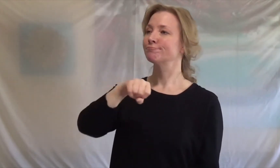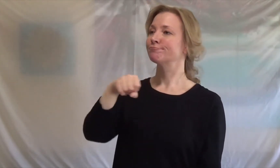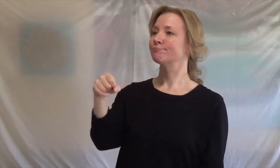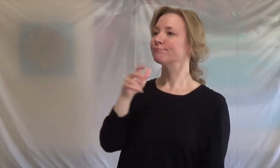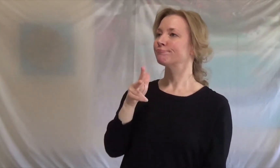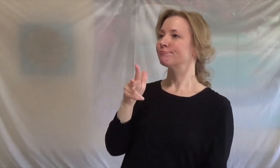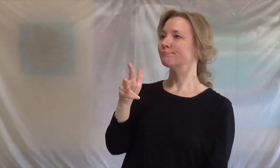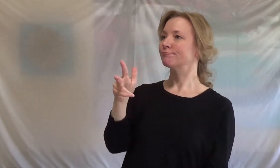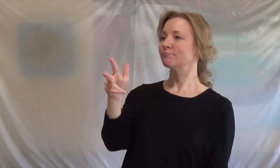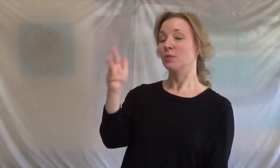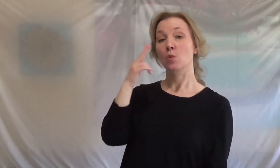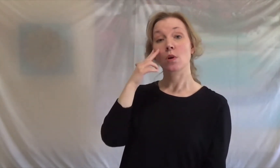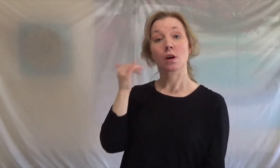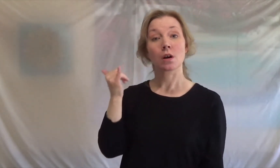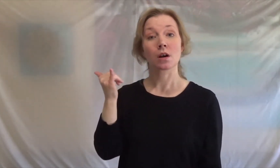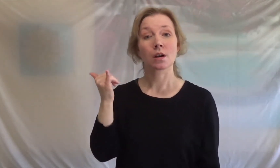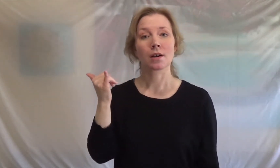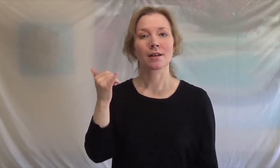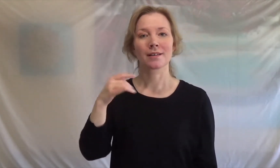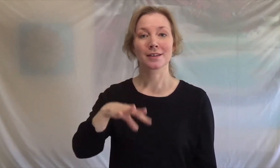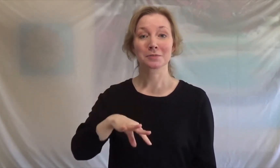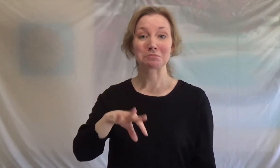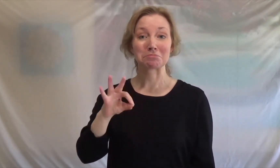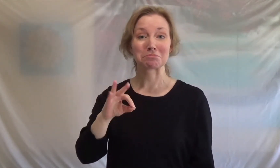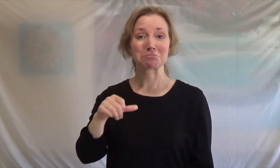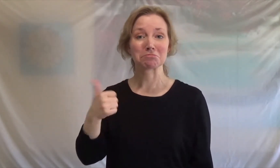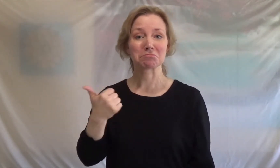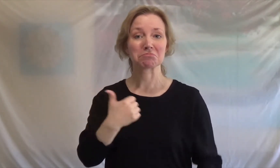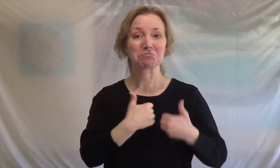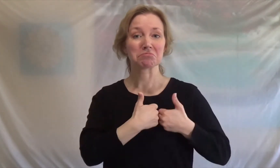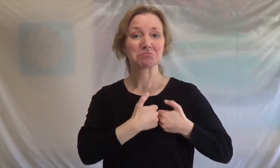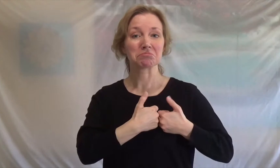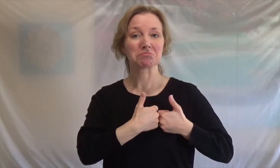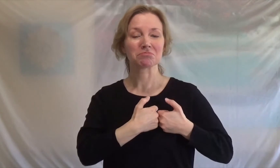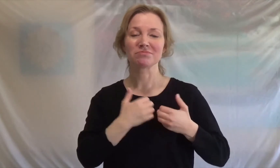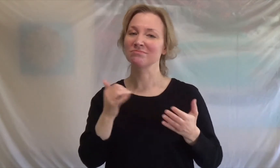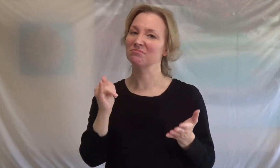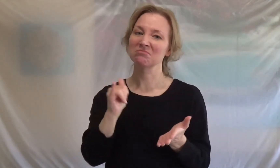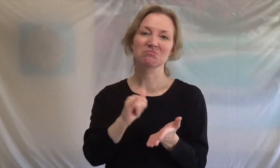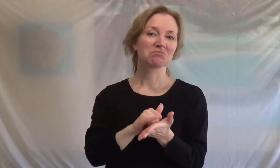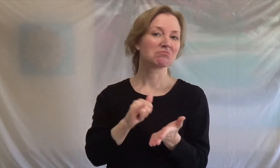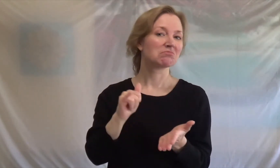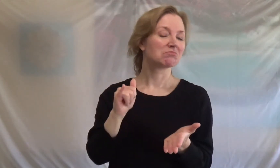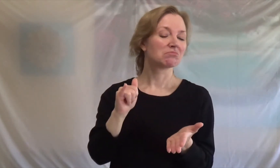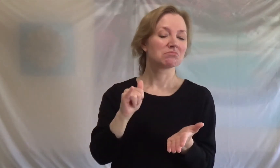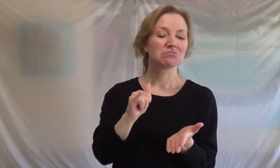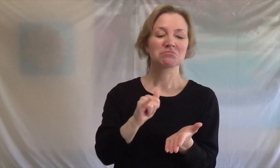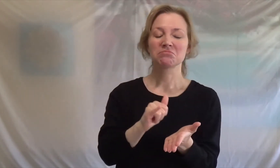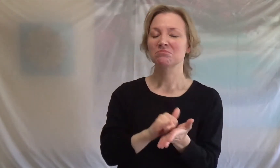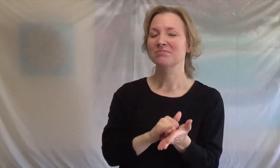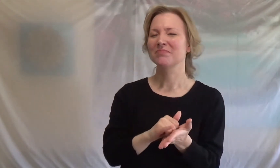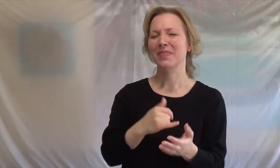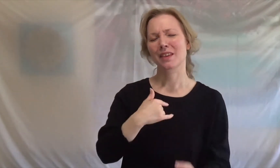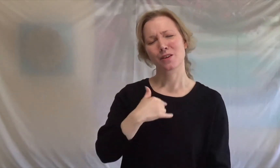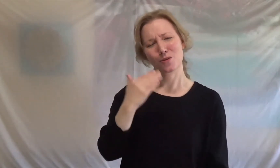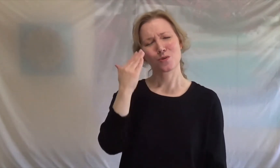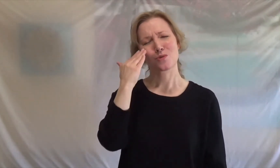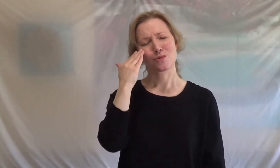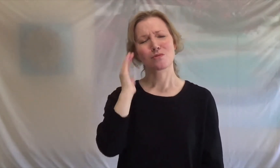cause how could I ever love someone else? And I know we